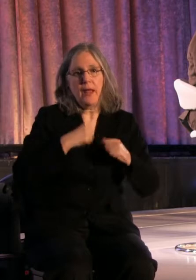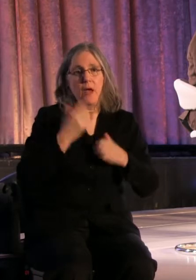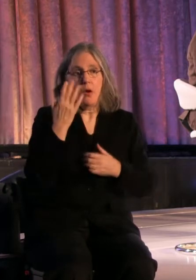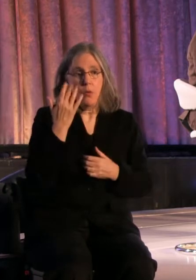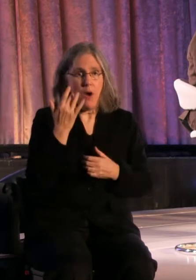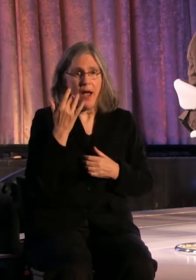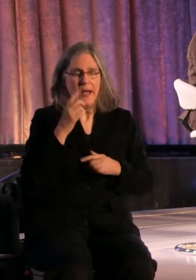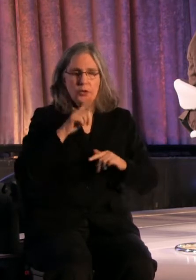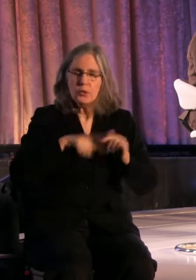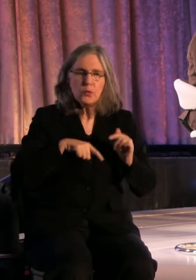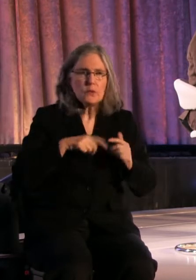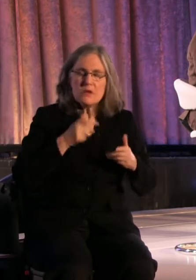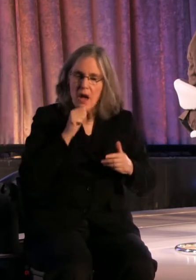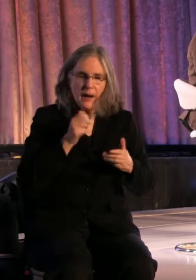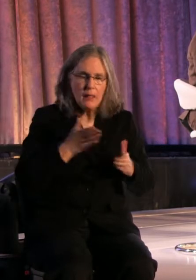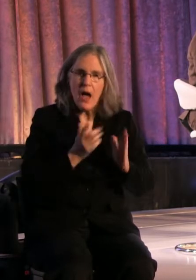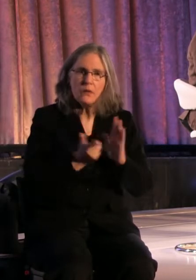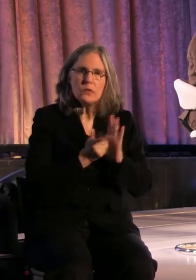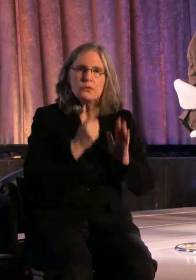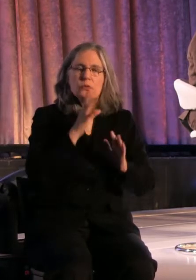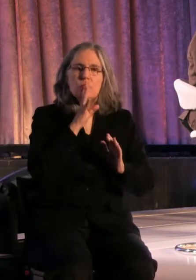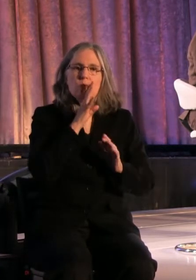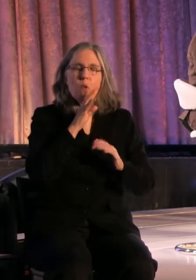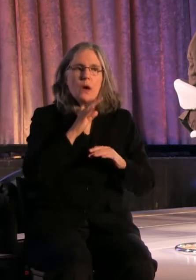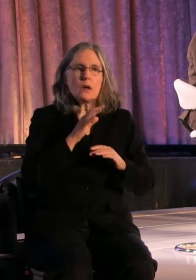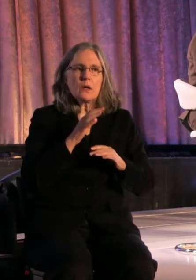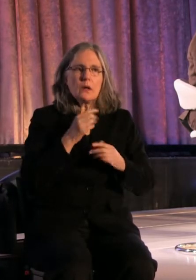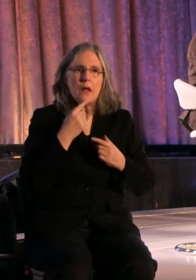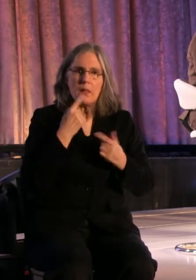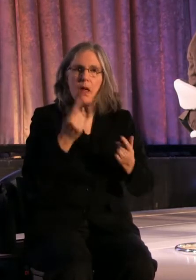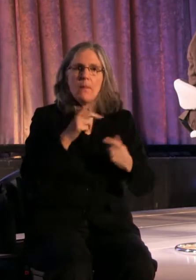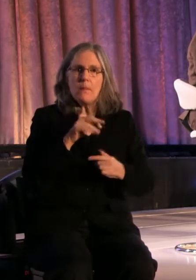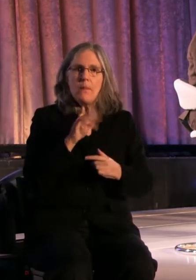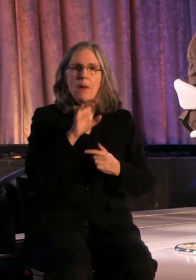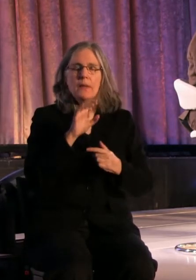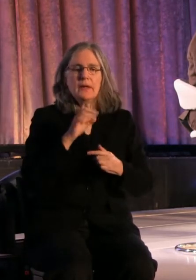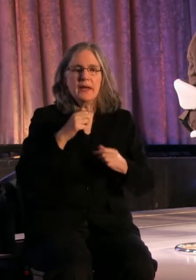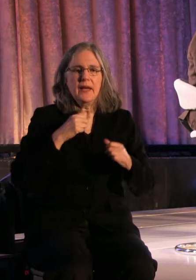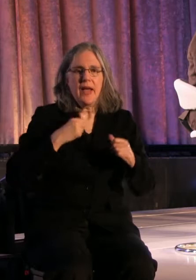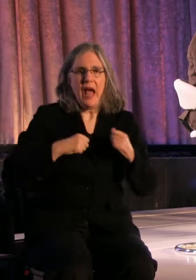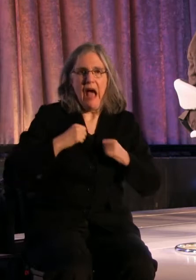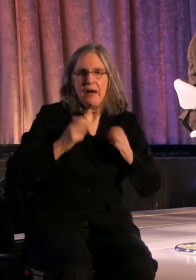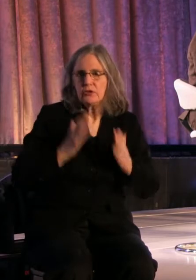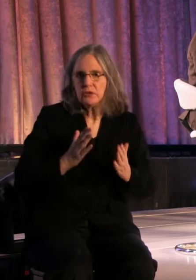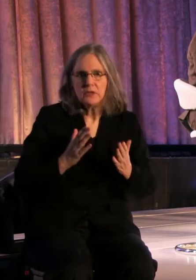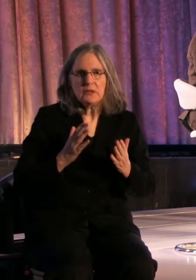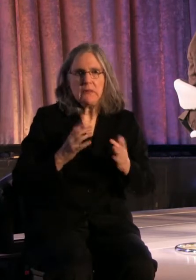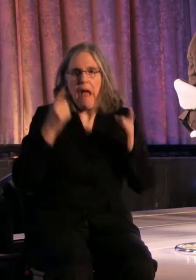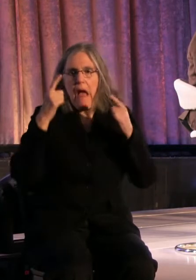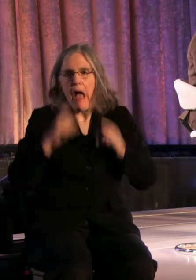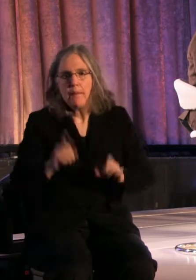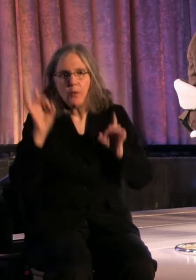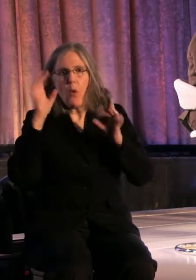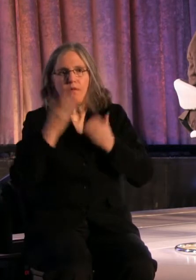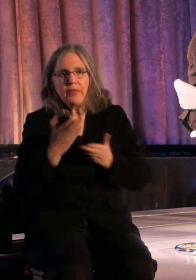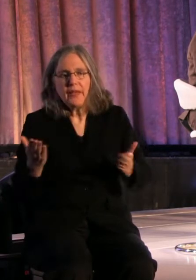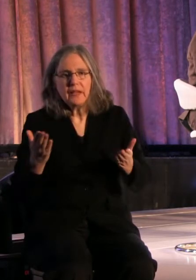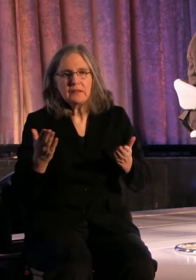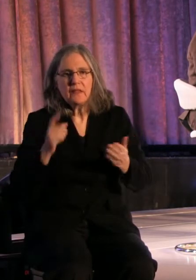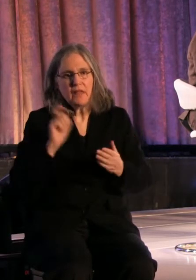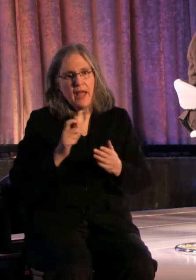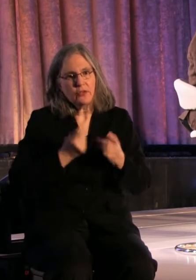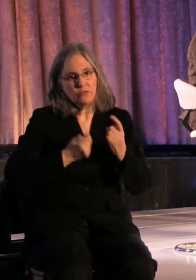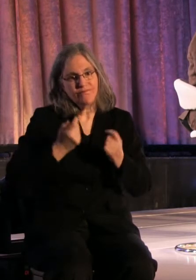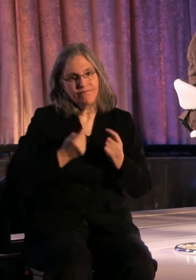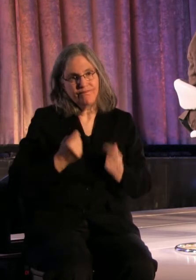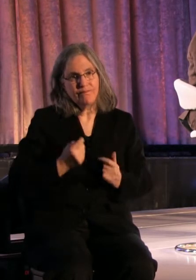stage, and that actresses would have been, you know, like all these horrible things, right? And it, that's when I sort of realized what